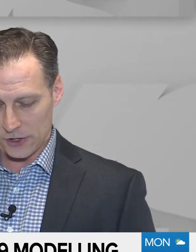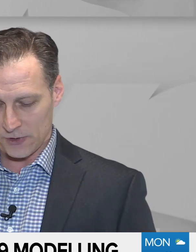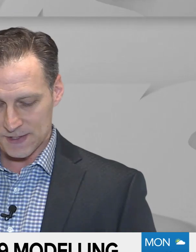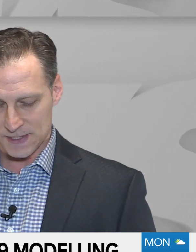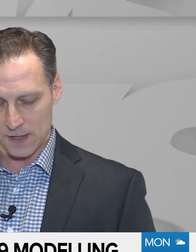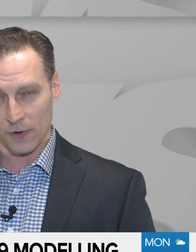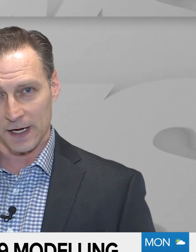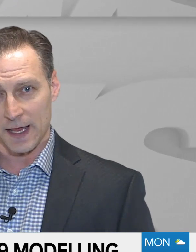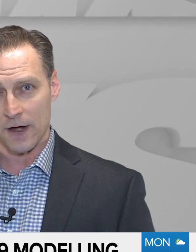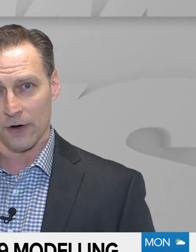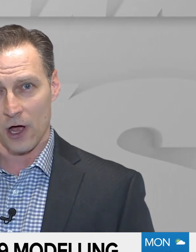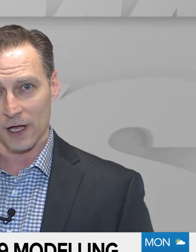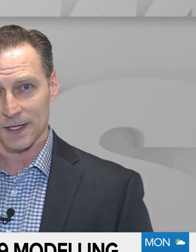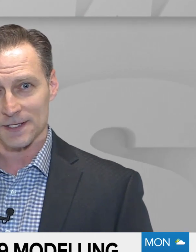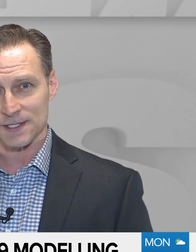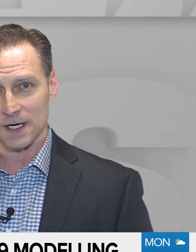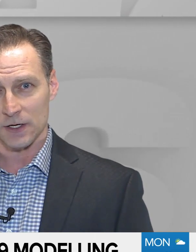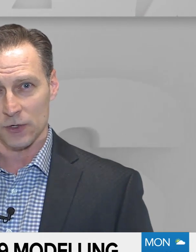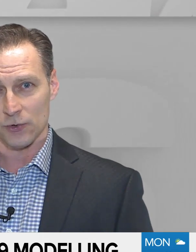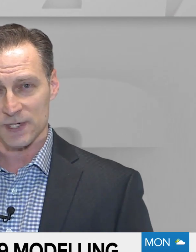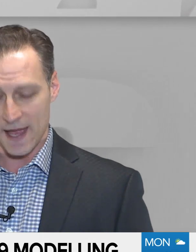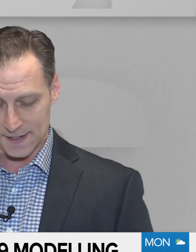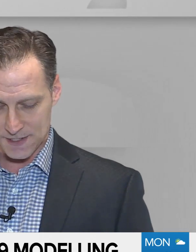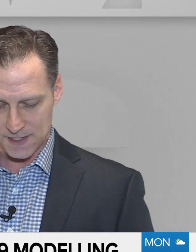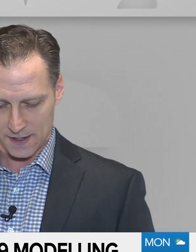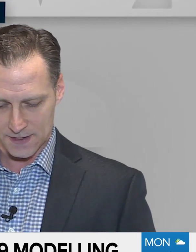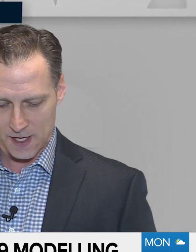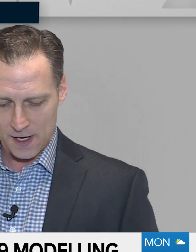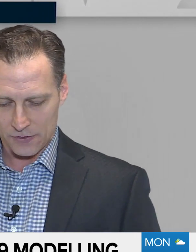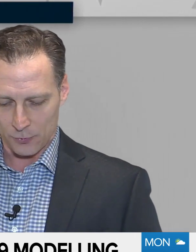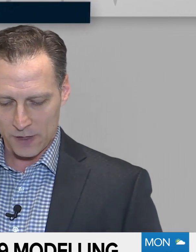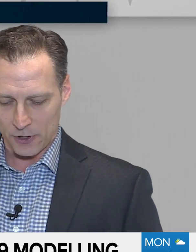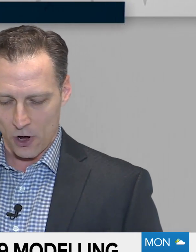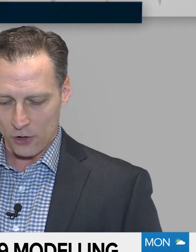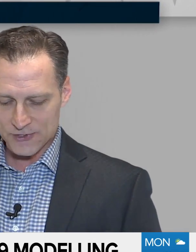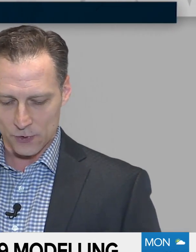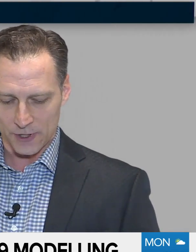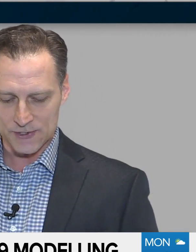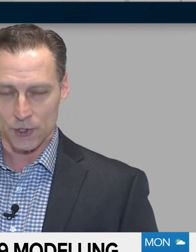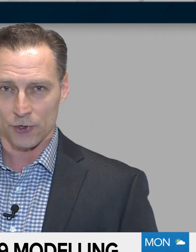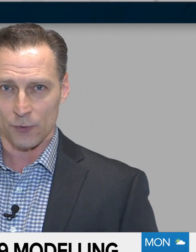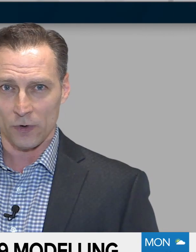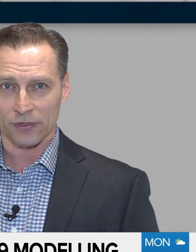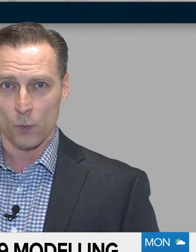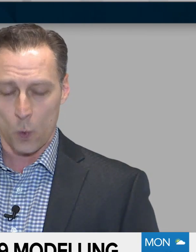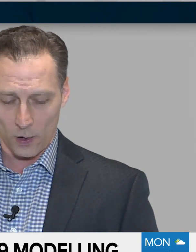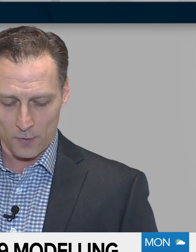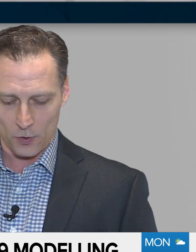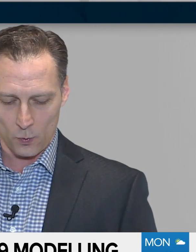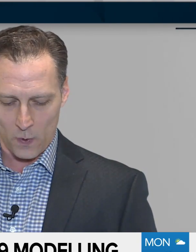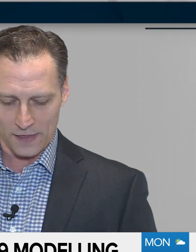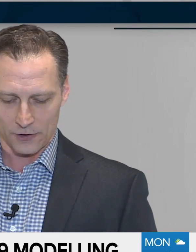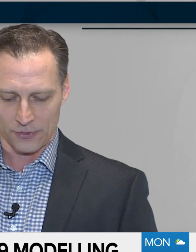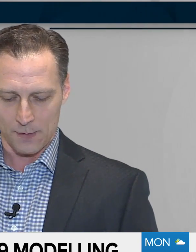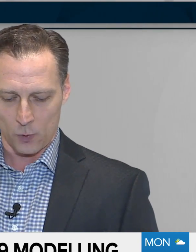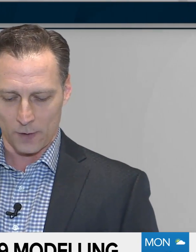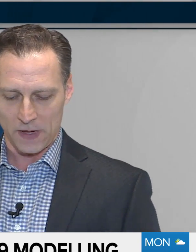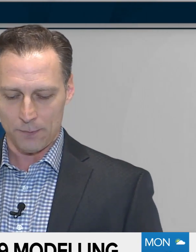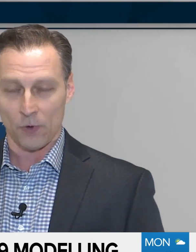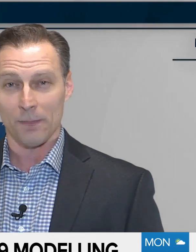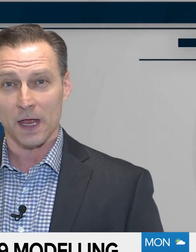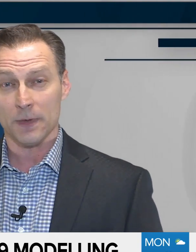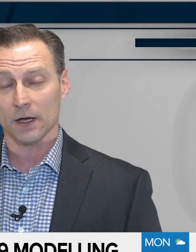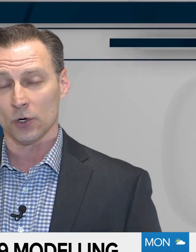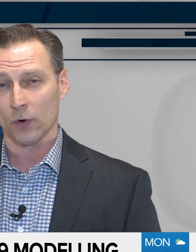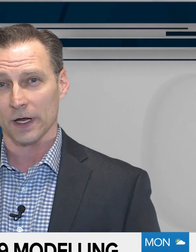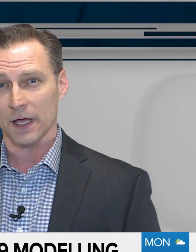Premier. You can see it right here on City News at 6. The Premier also concerned with the warmer weather that more